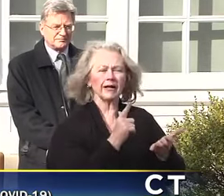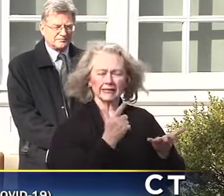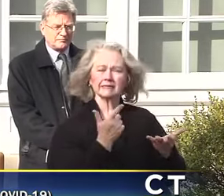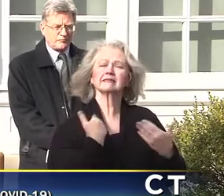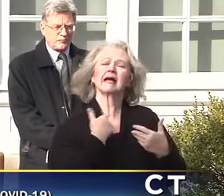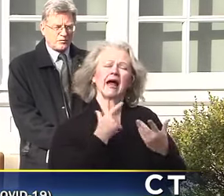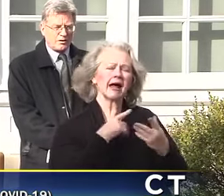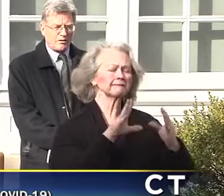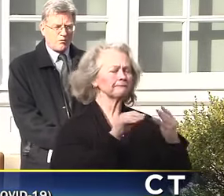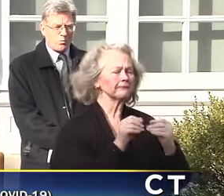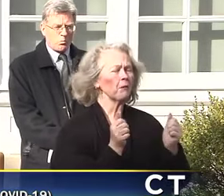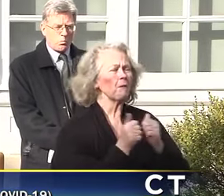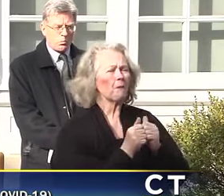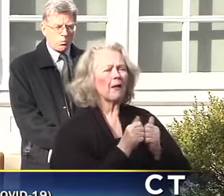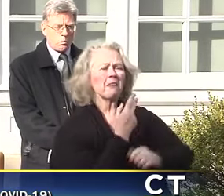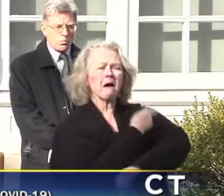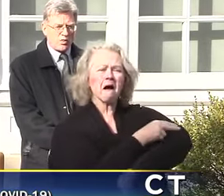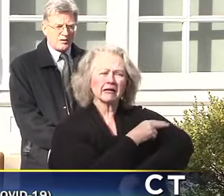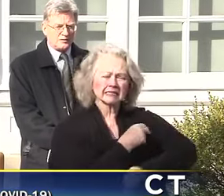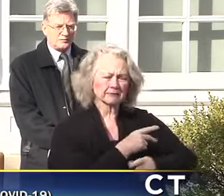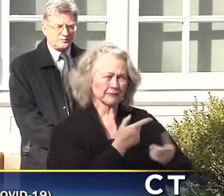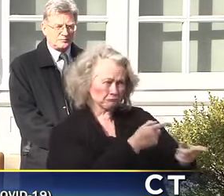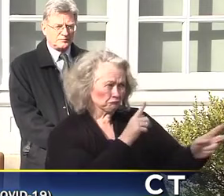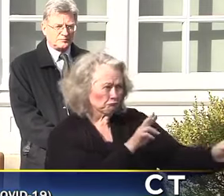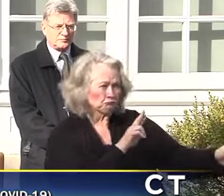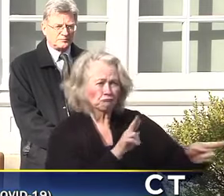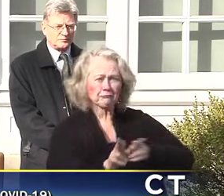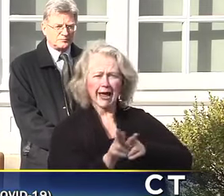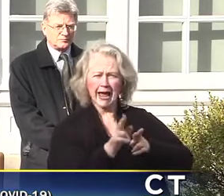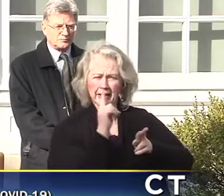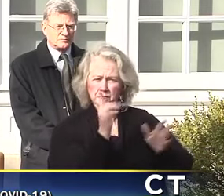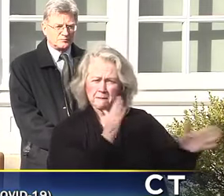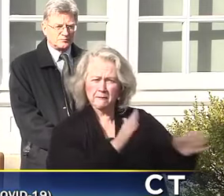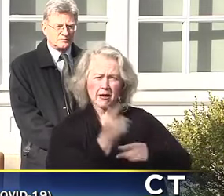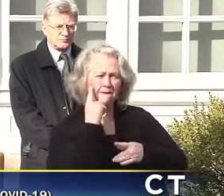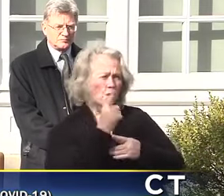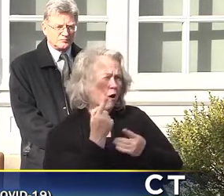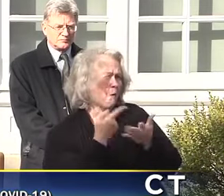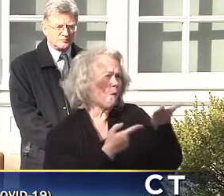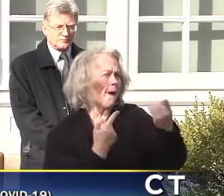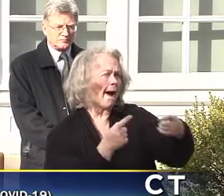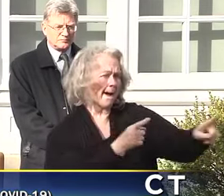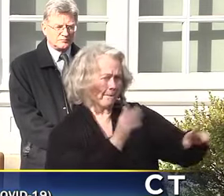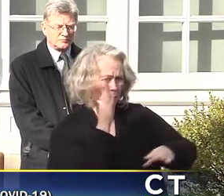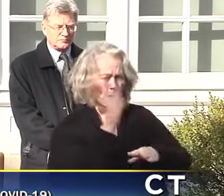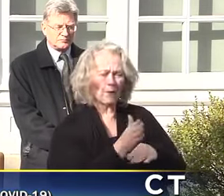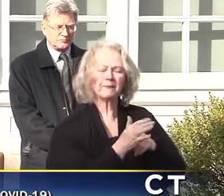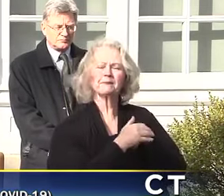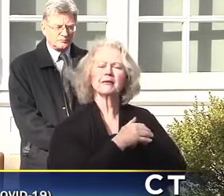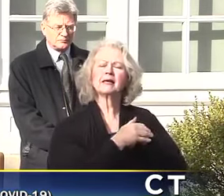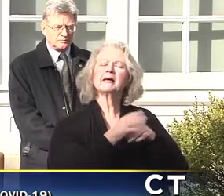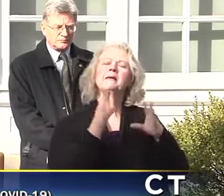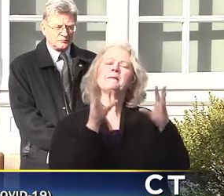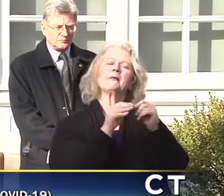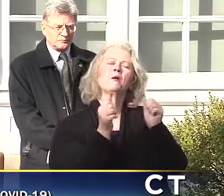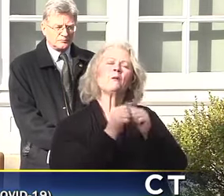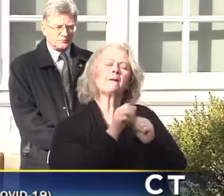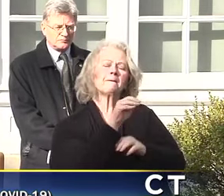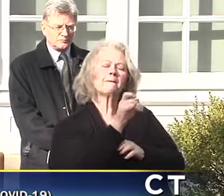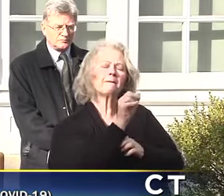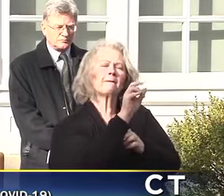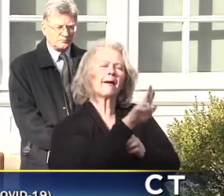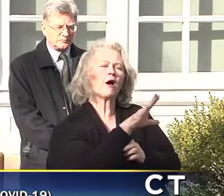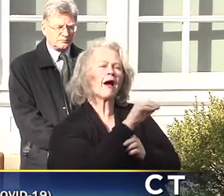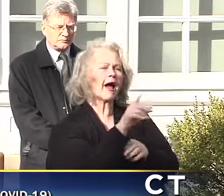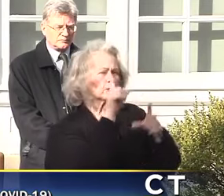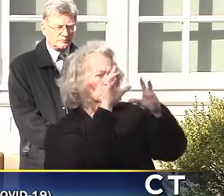hospitals and making sure they're ready for what could come. Meeting all of our mayors and superintendents. You know, previously, we spent